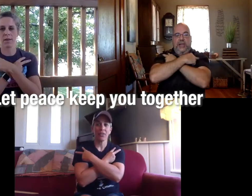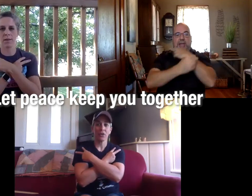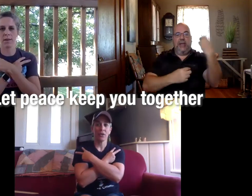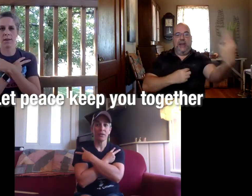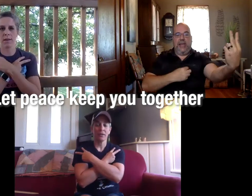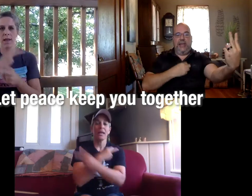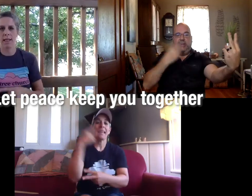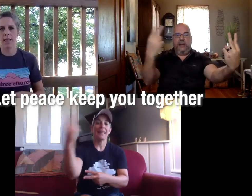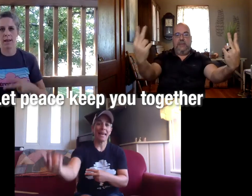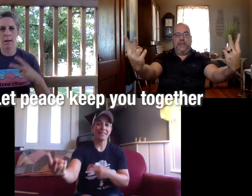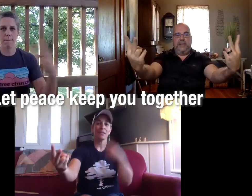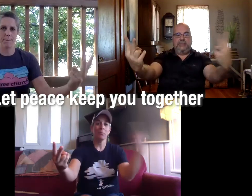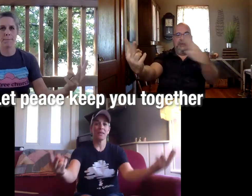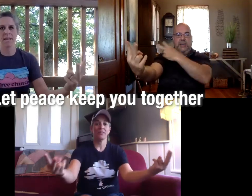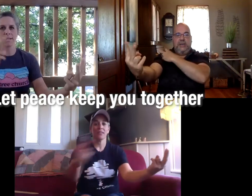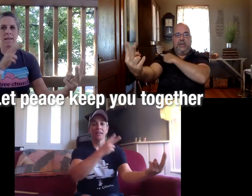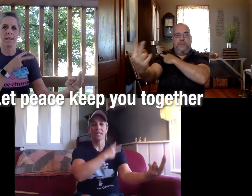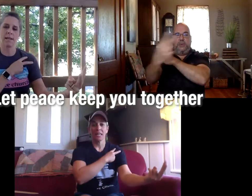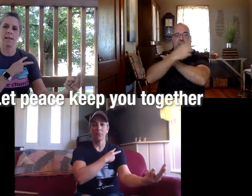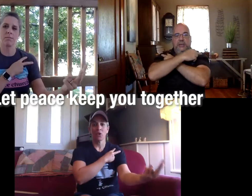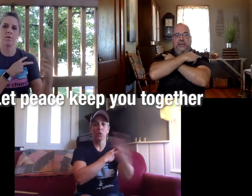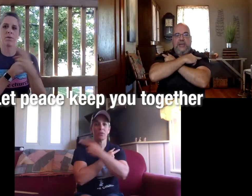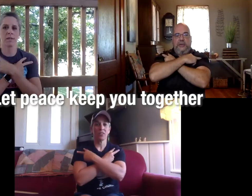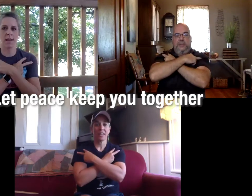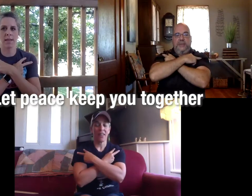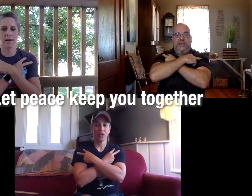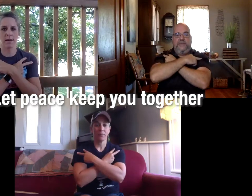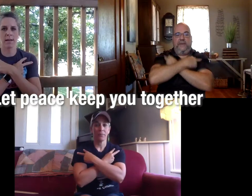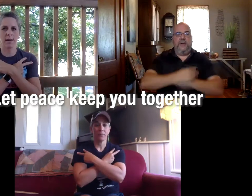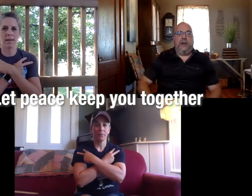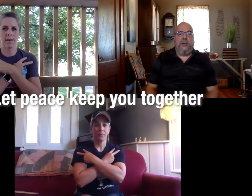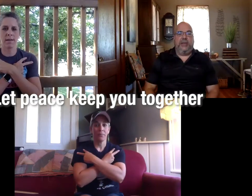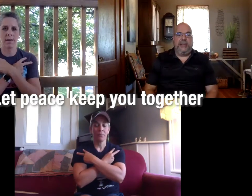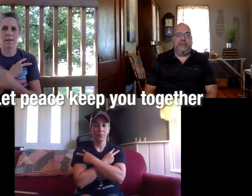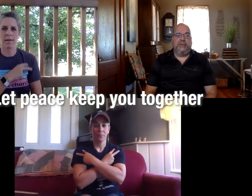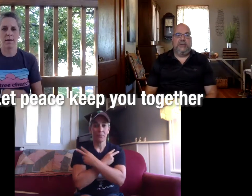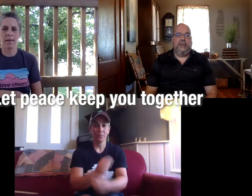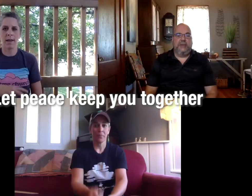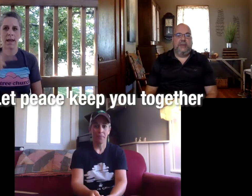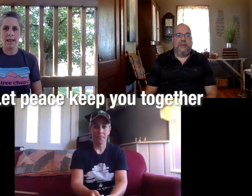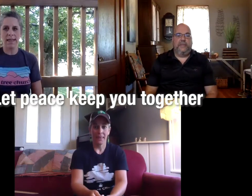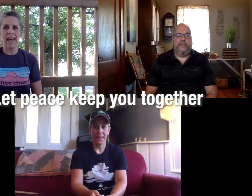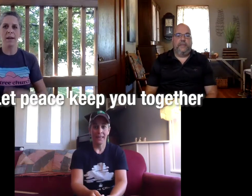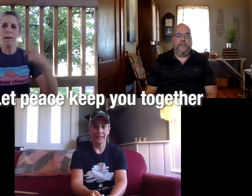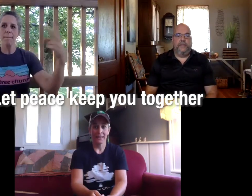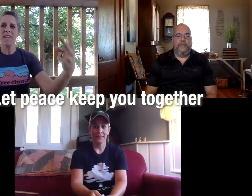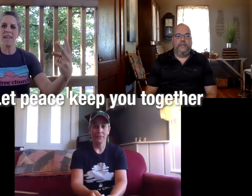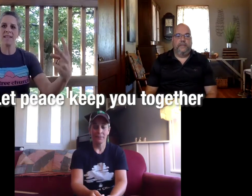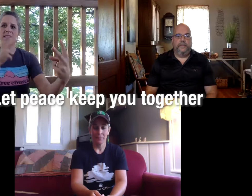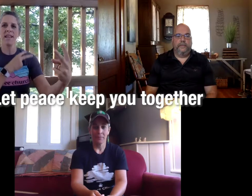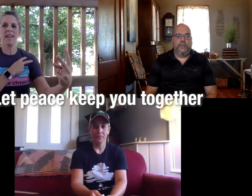again let peace keep you together good miss tiff alone and all the kids let